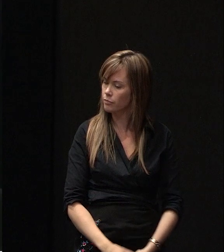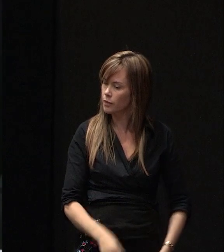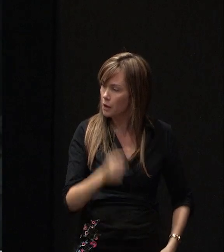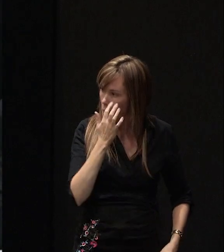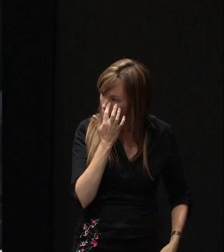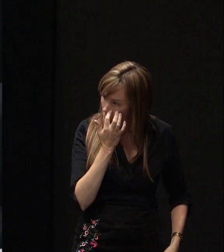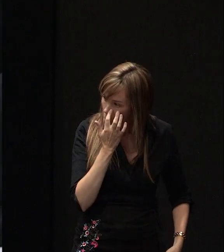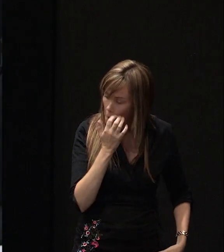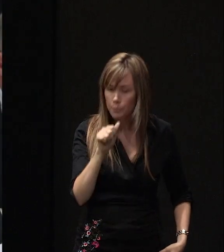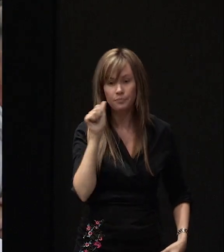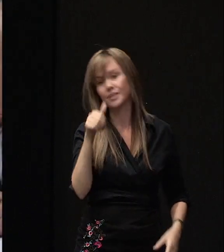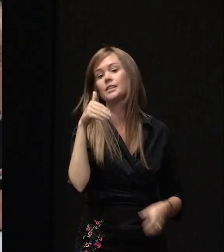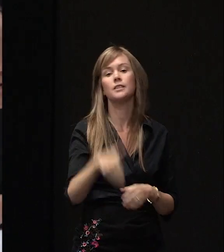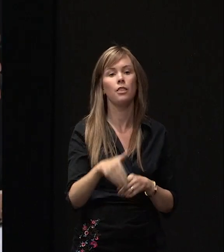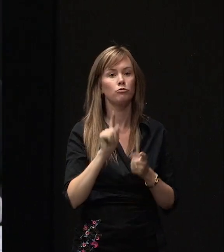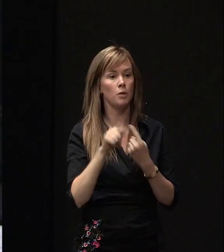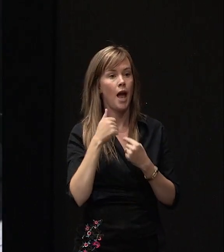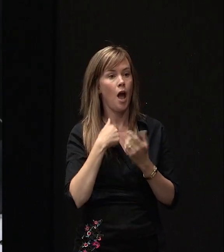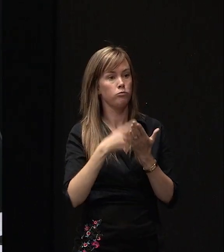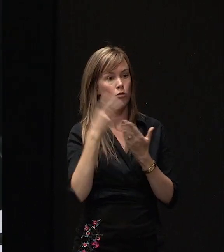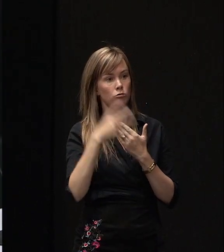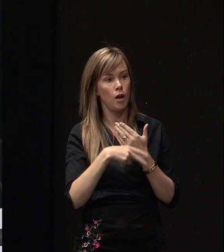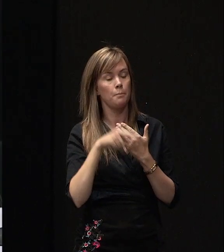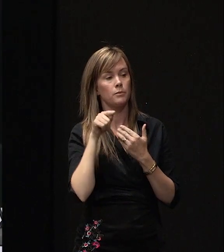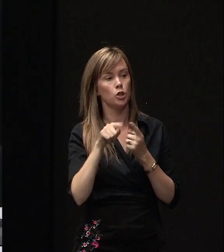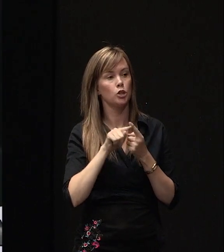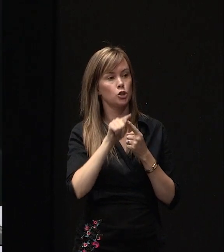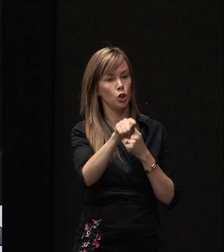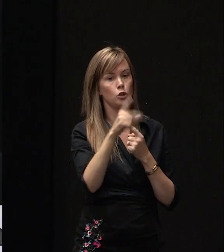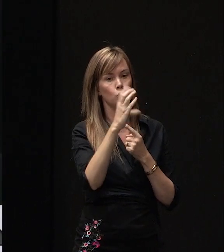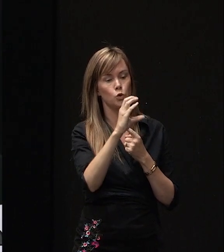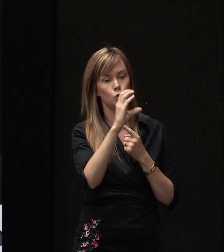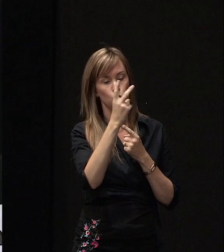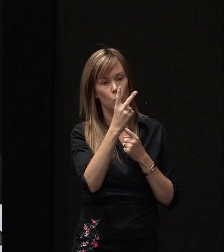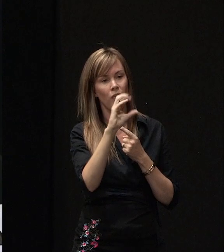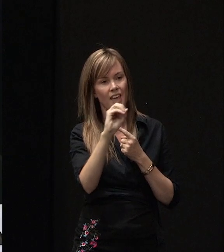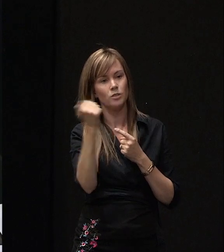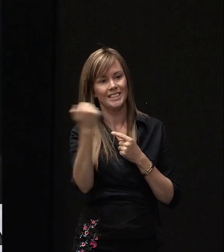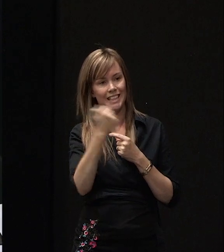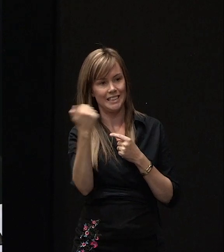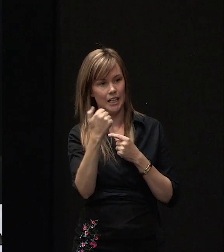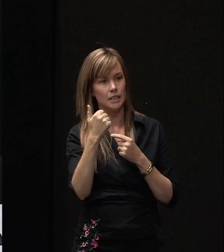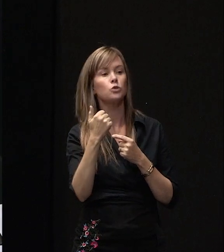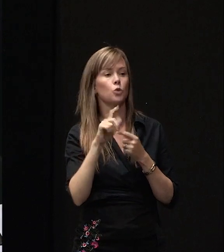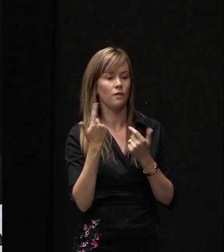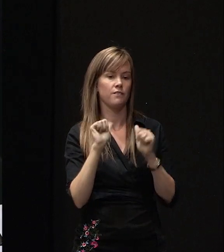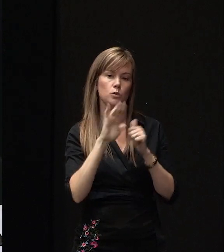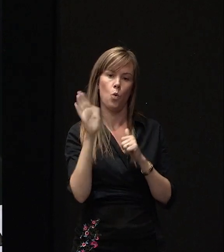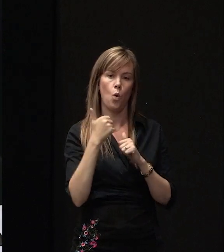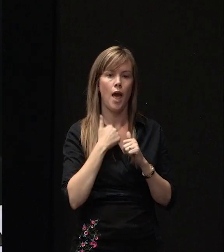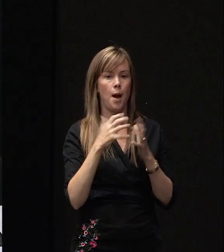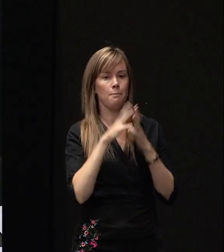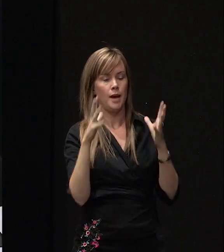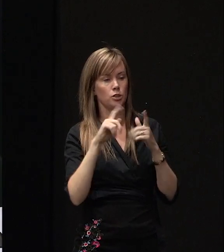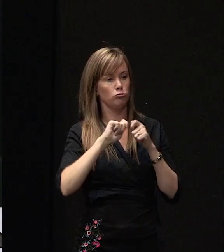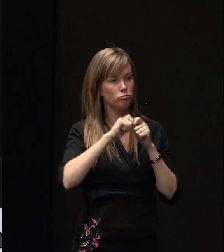And with Southern Response, our programme at the moment is scheduled to go through into 2016 for the completion of our major repairs and builds.